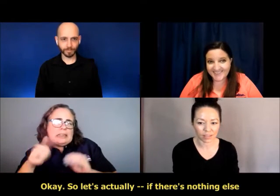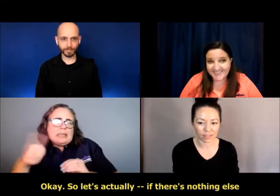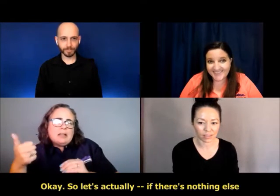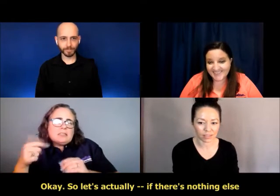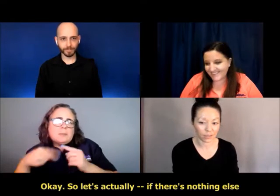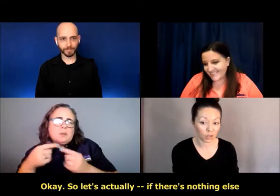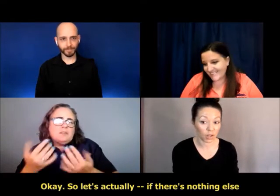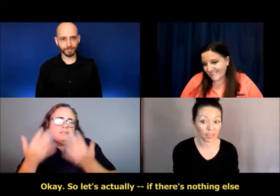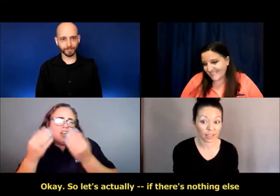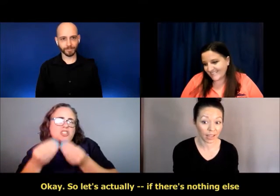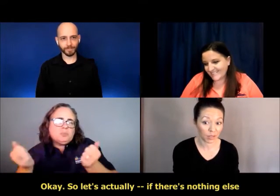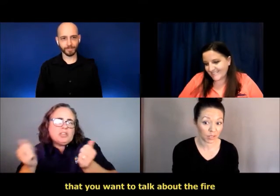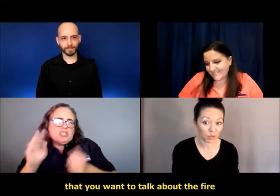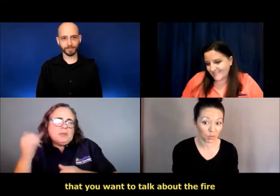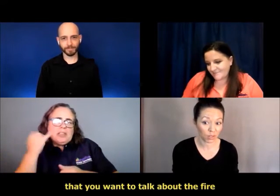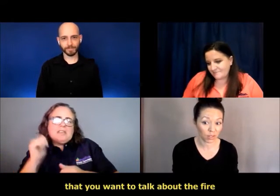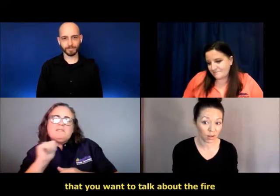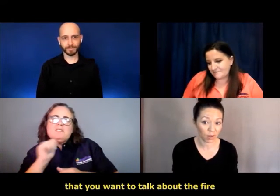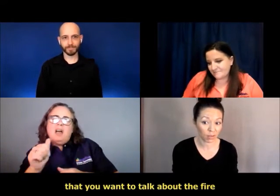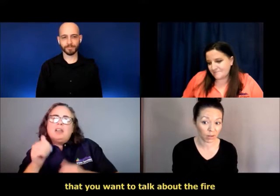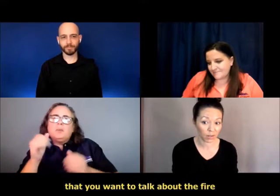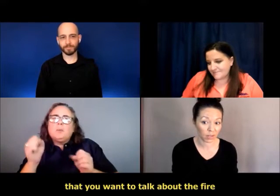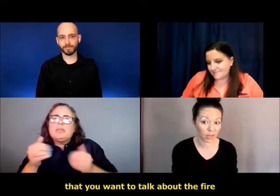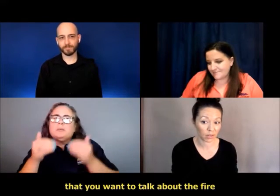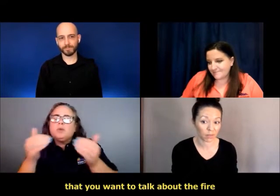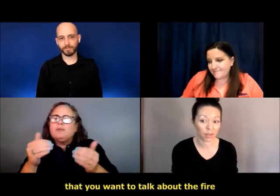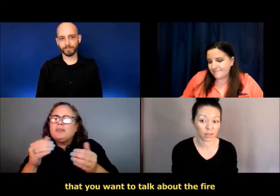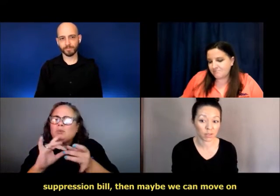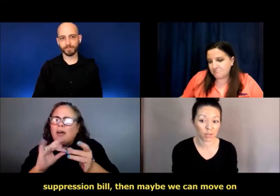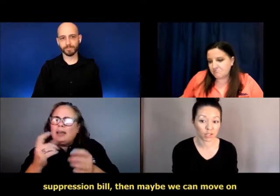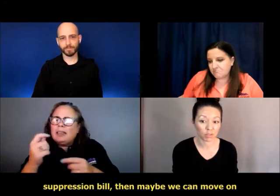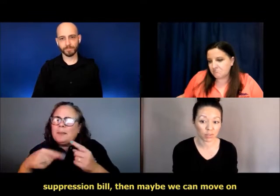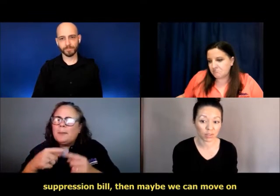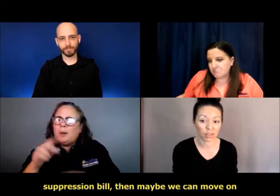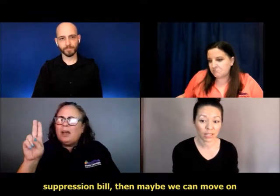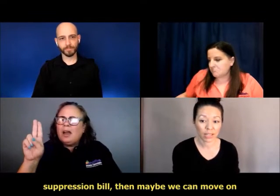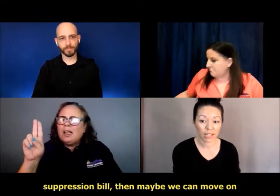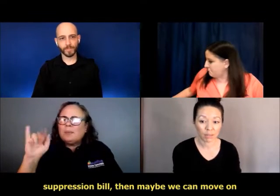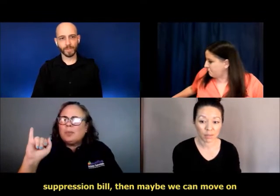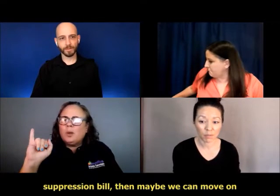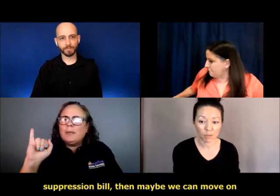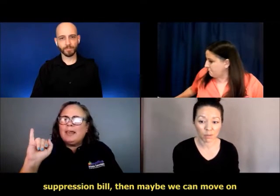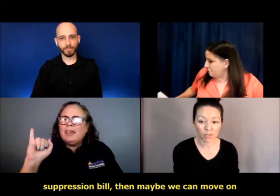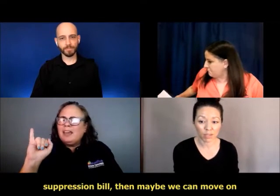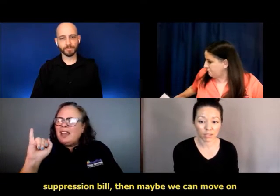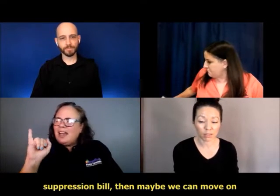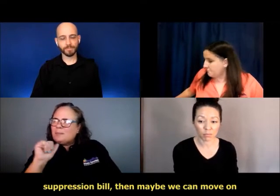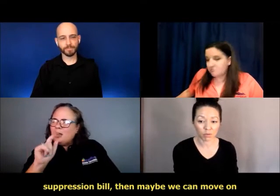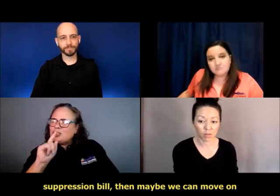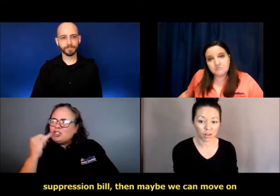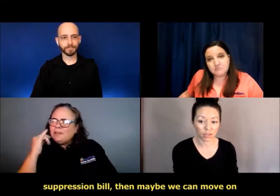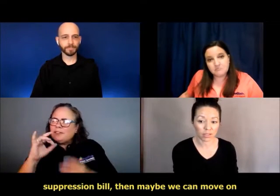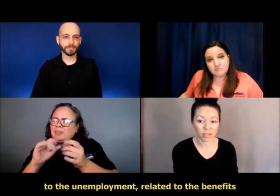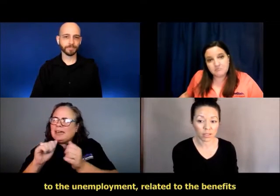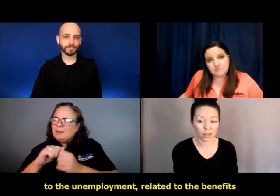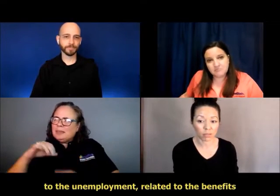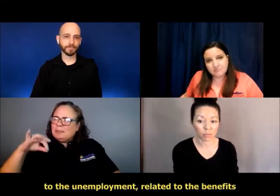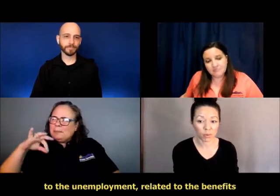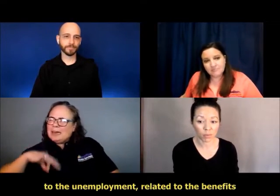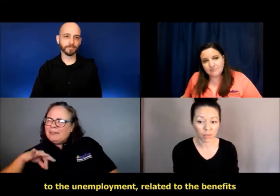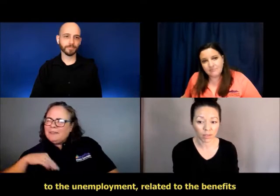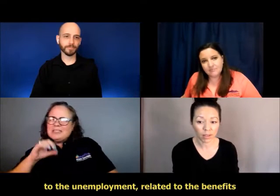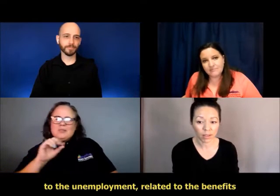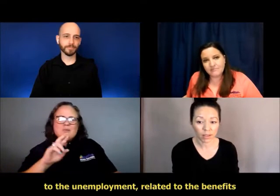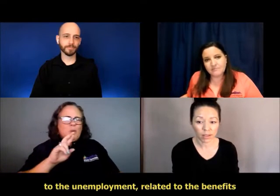if there's nothing else that you want to talk about the fire suppression bill, then maybe we can move on to the